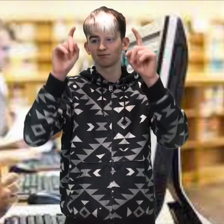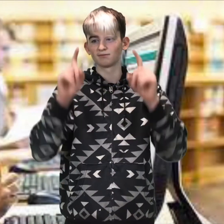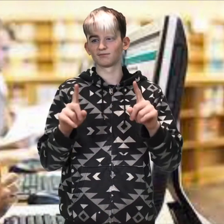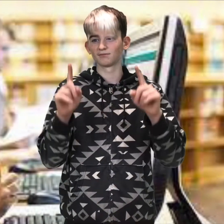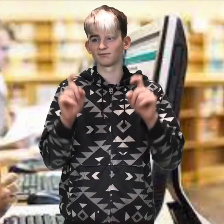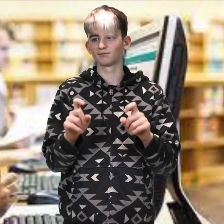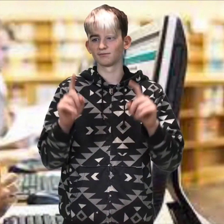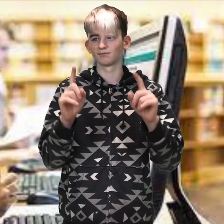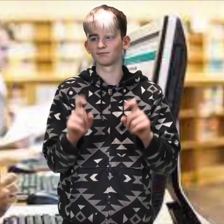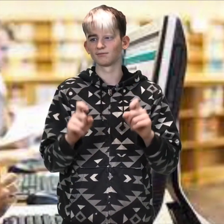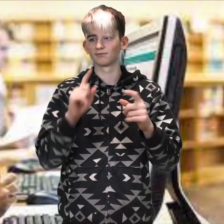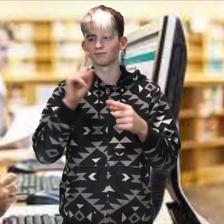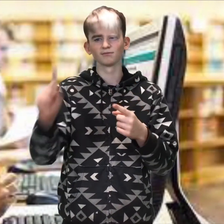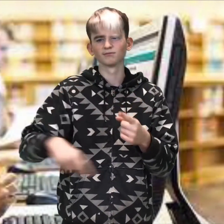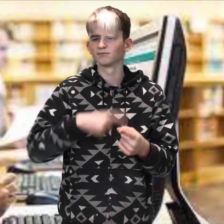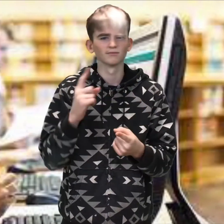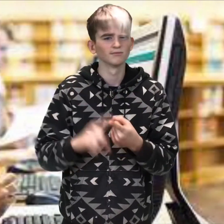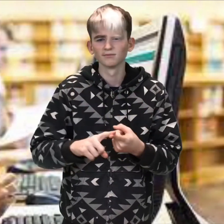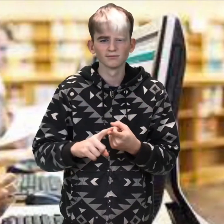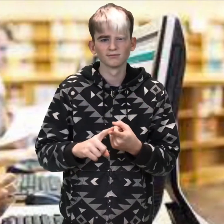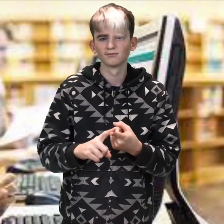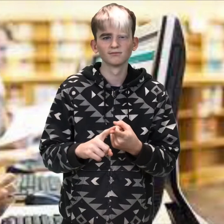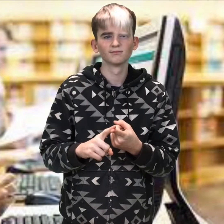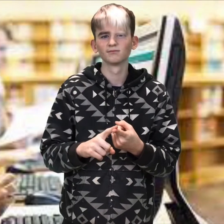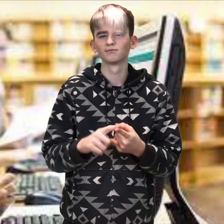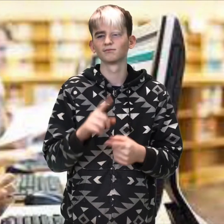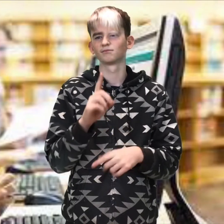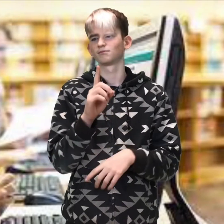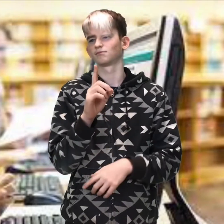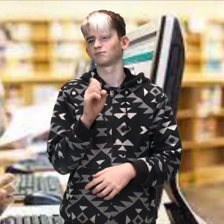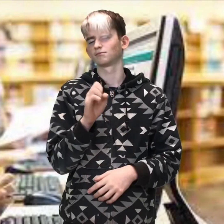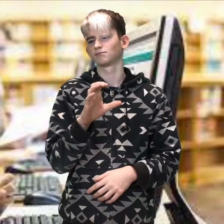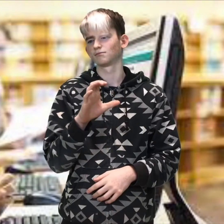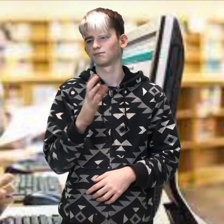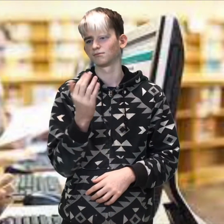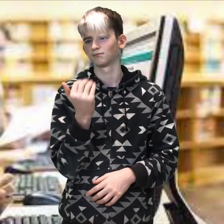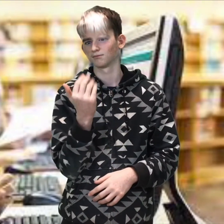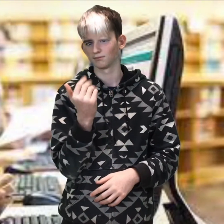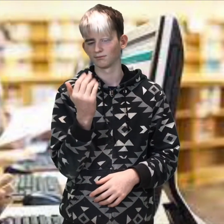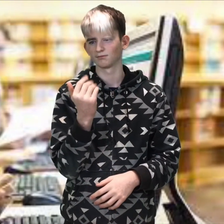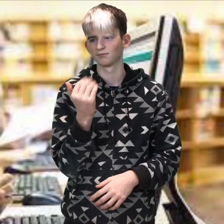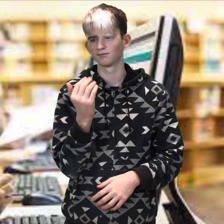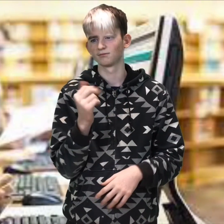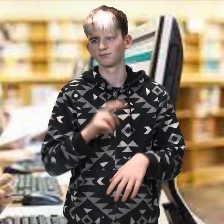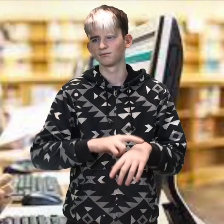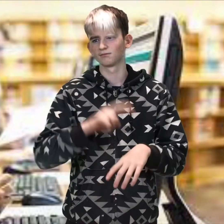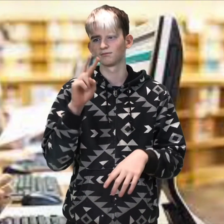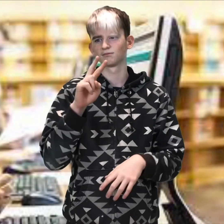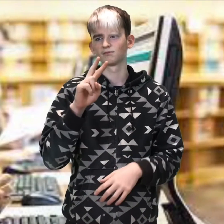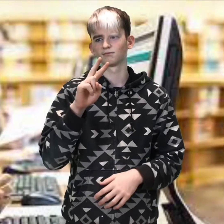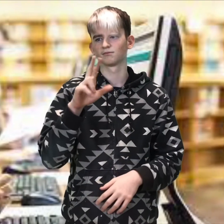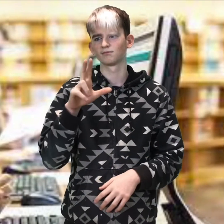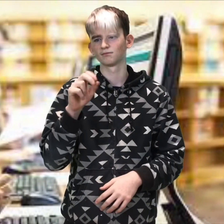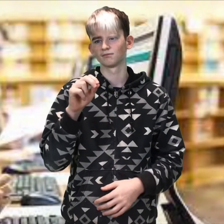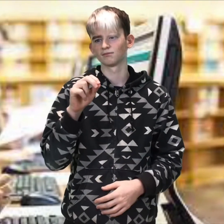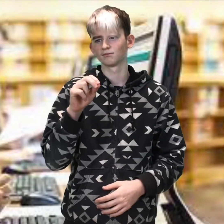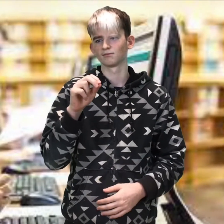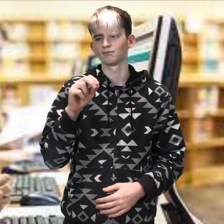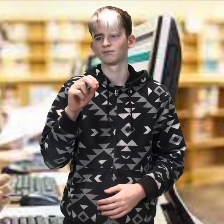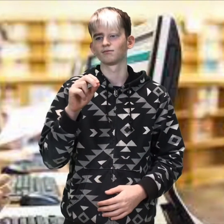College placement testing will be December 15th at 2.30pm